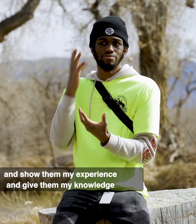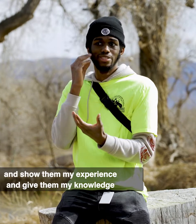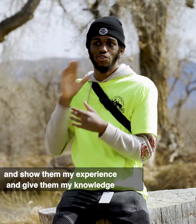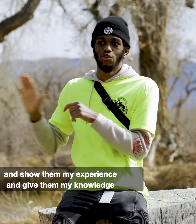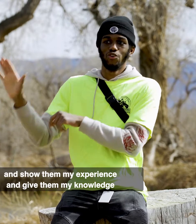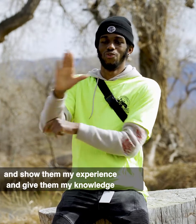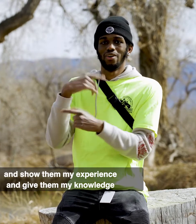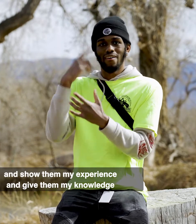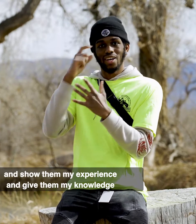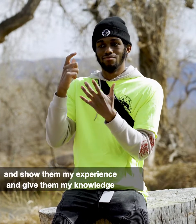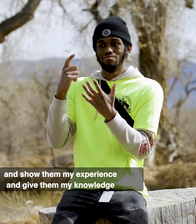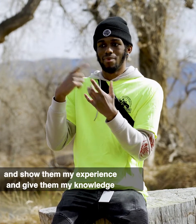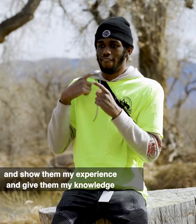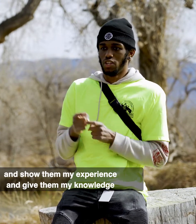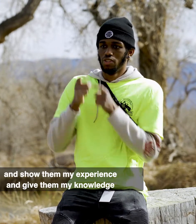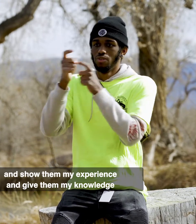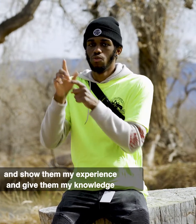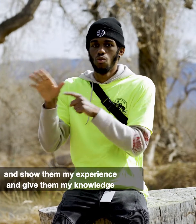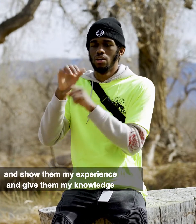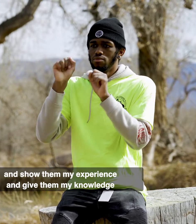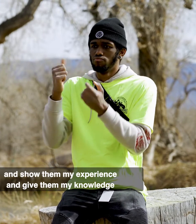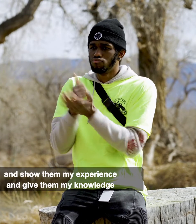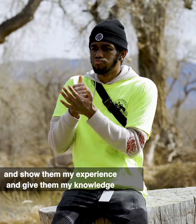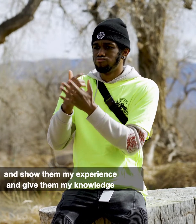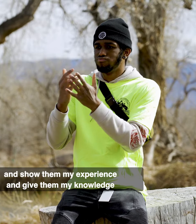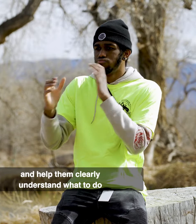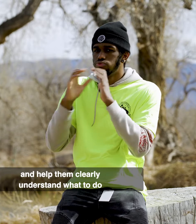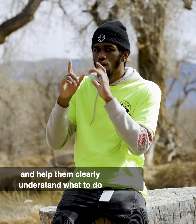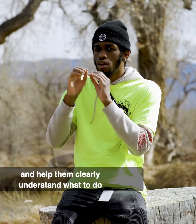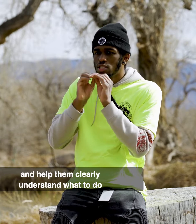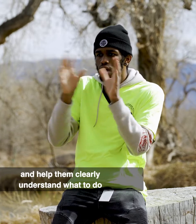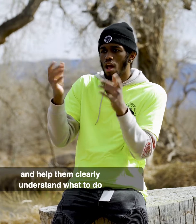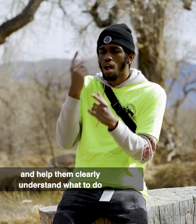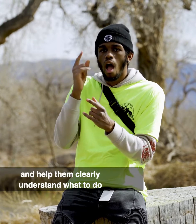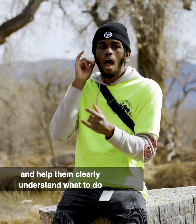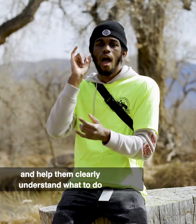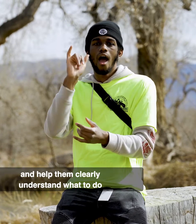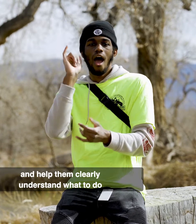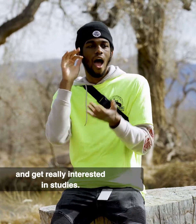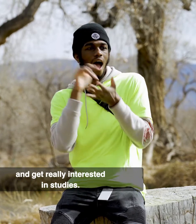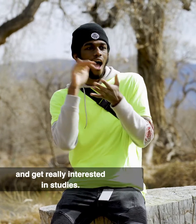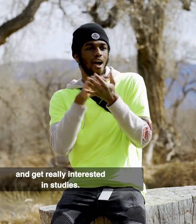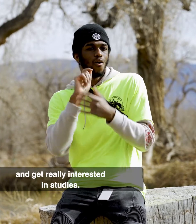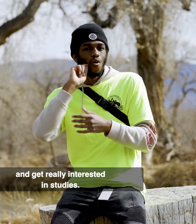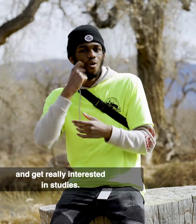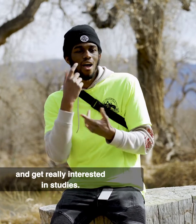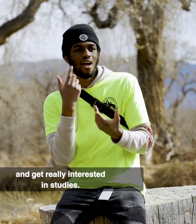experience and you know give them my knowledge and help them clearly understand what to do and get really interested in studies and I